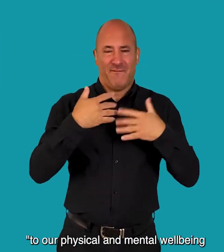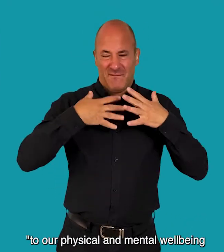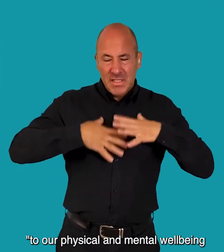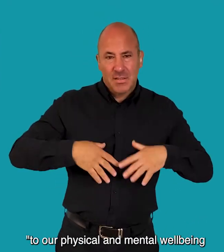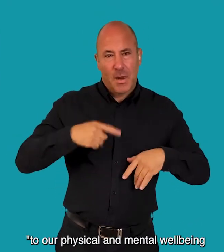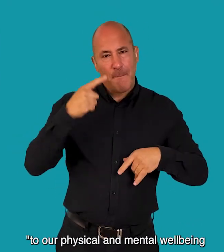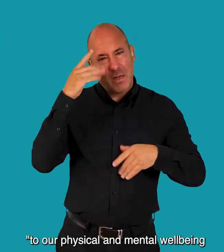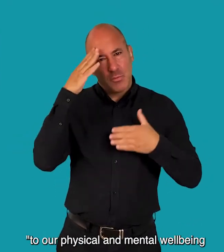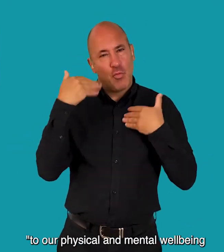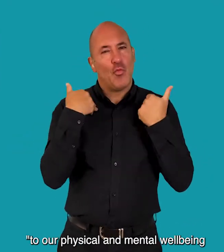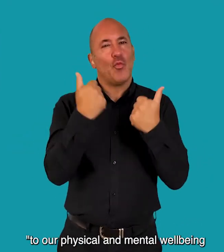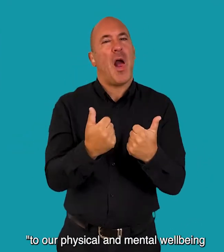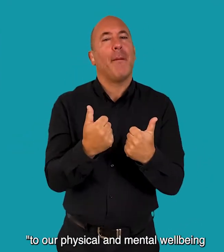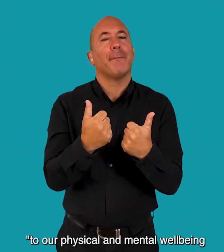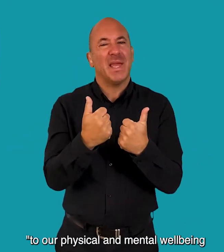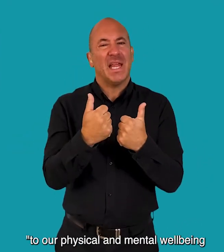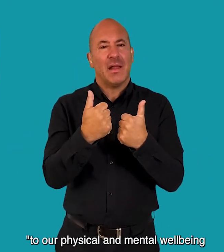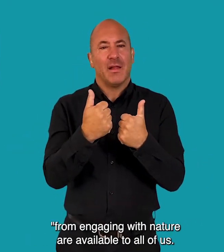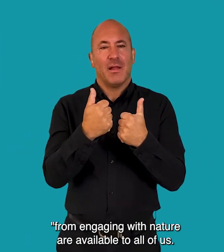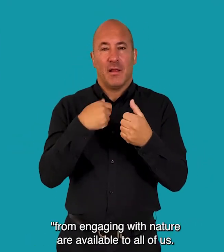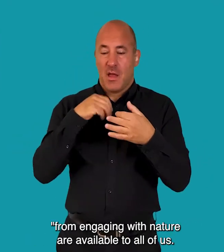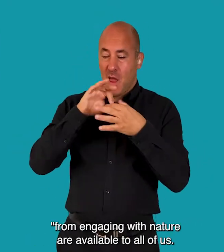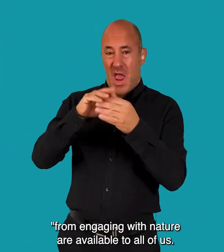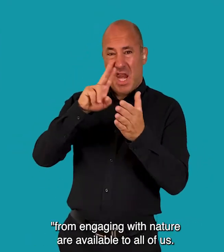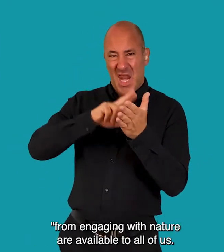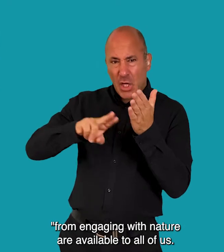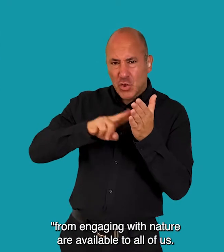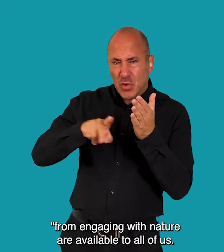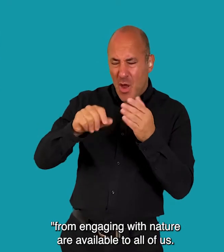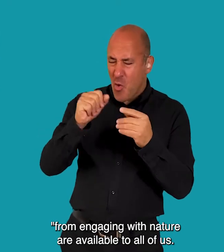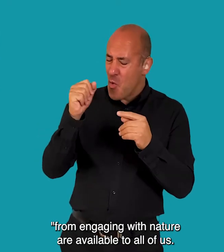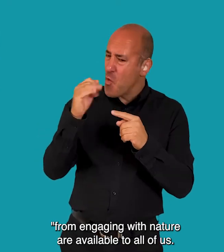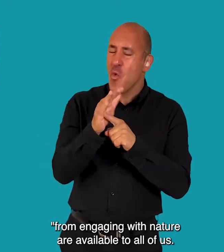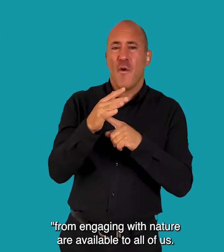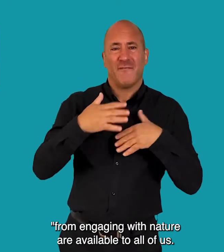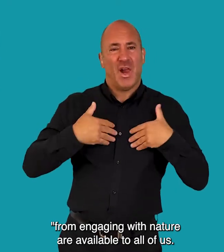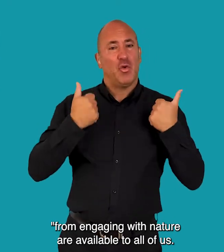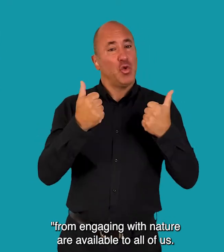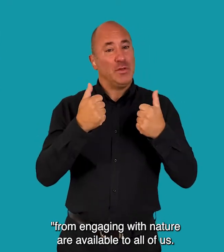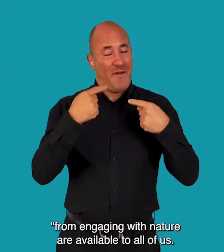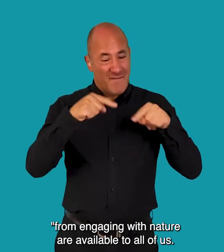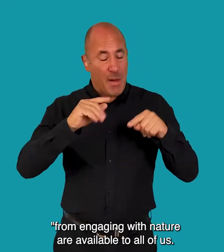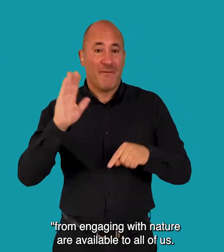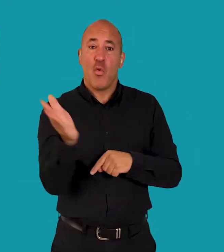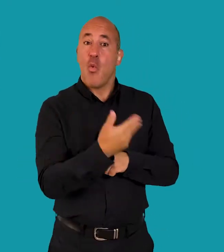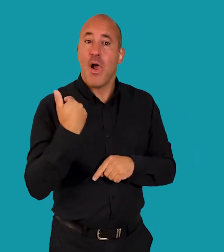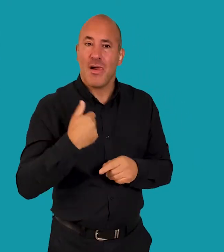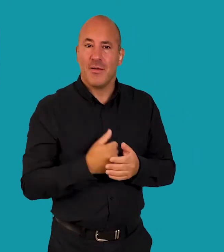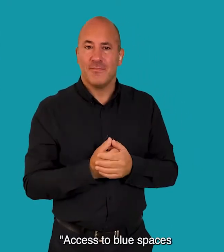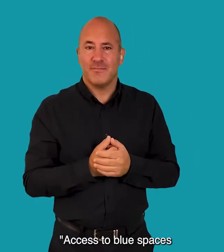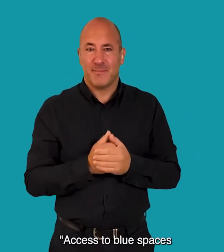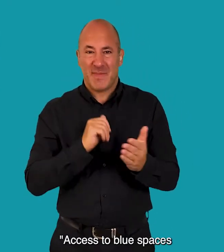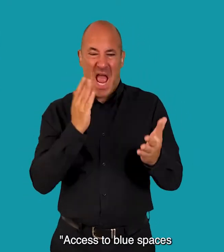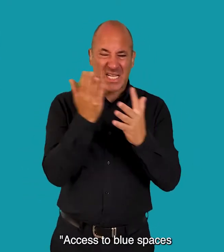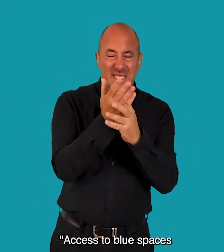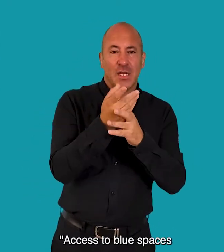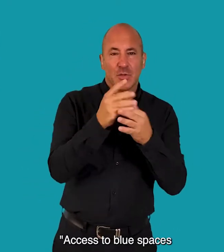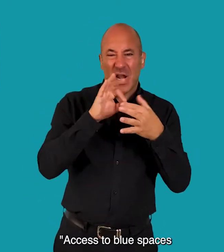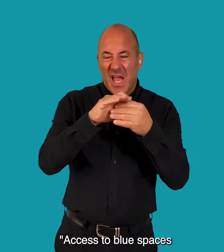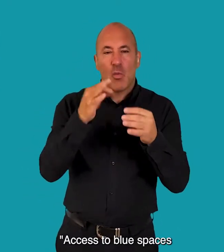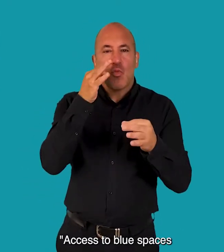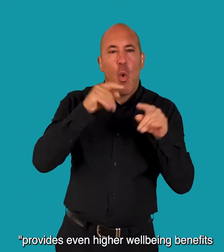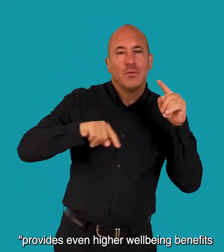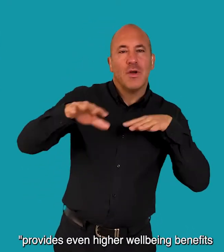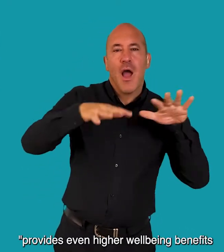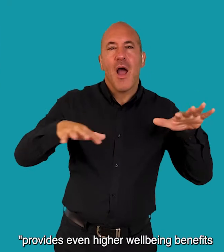benefits to our physical and mental wellbeing from engaging with nature are available to all of us Access to blue